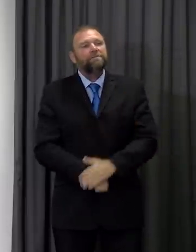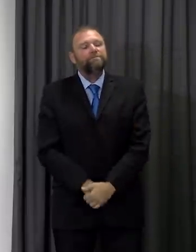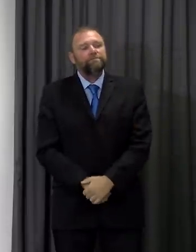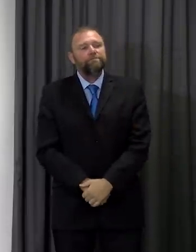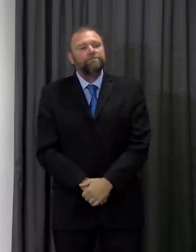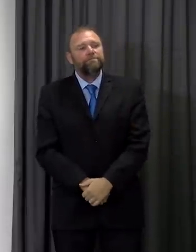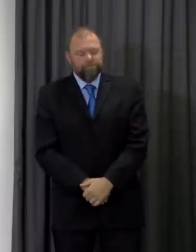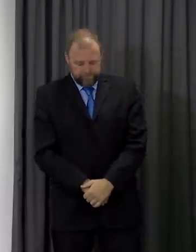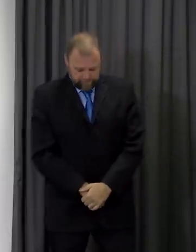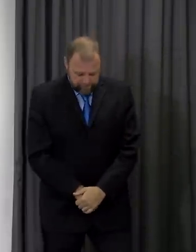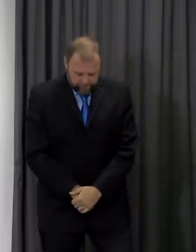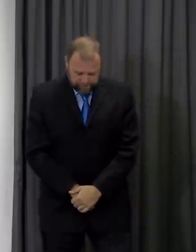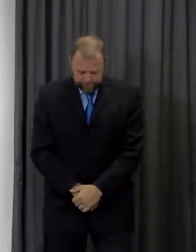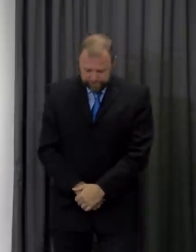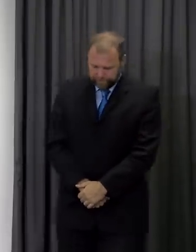Thank you